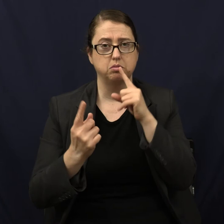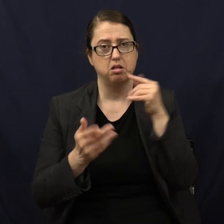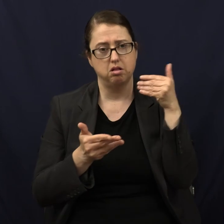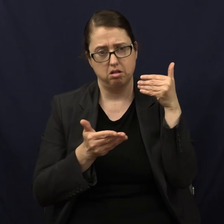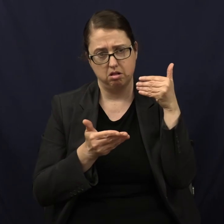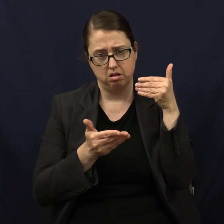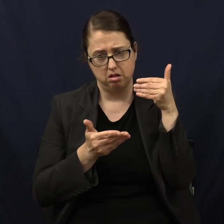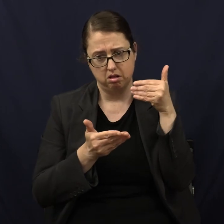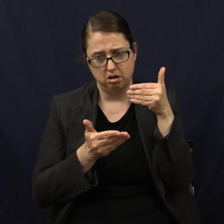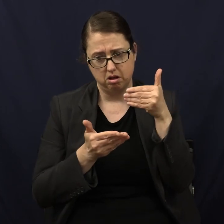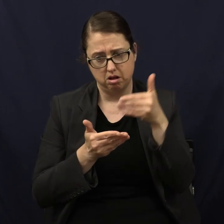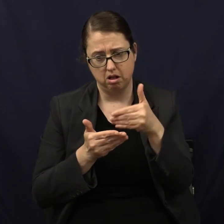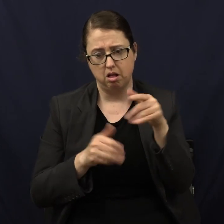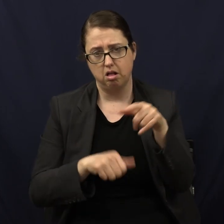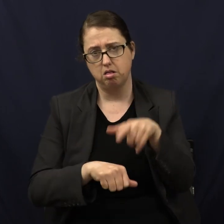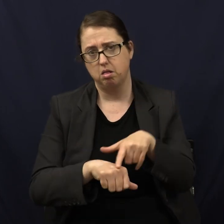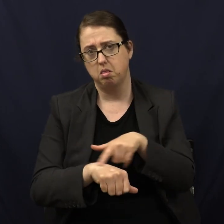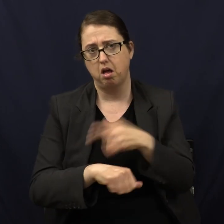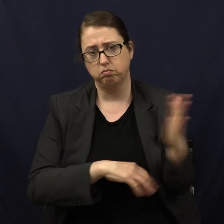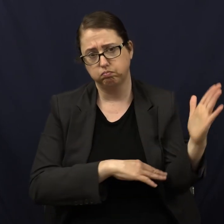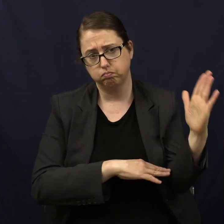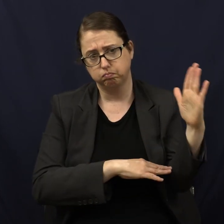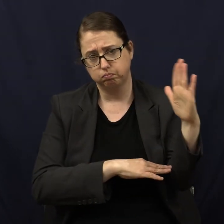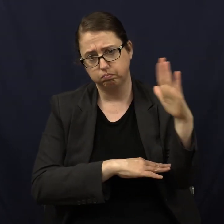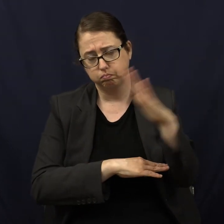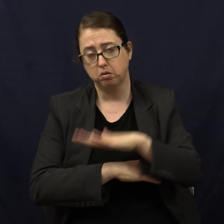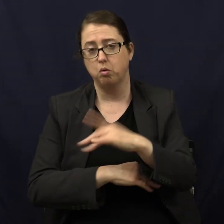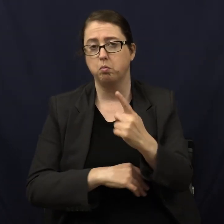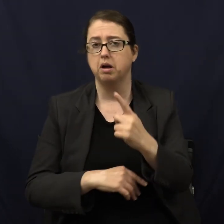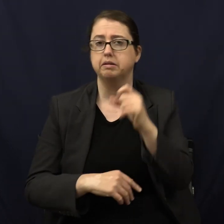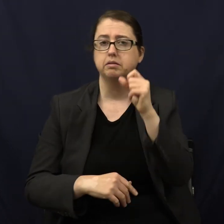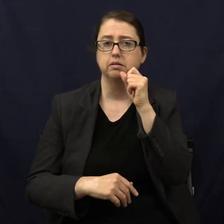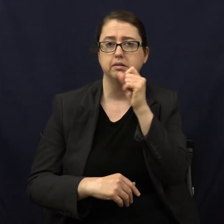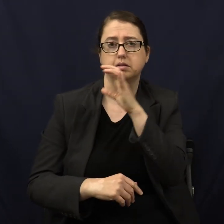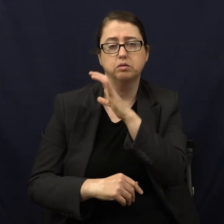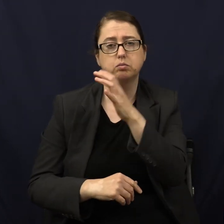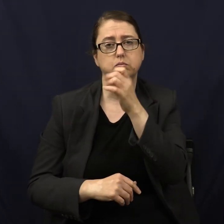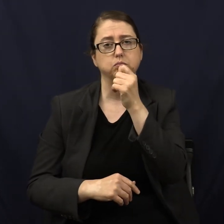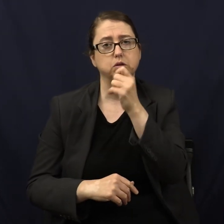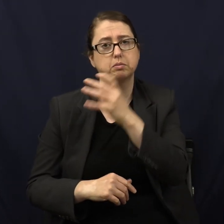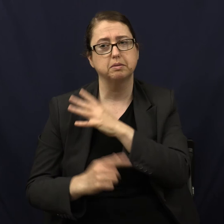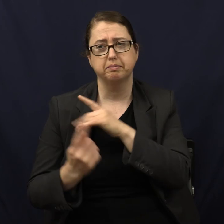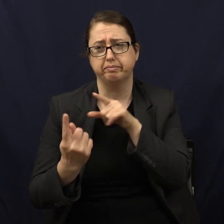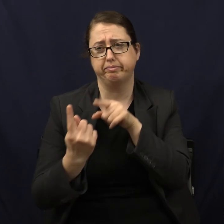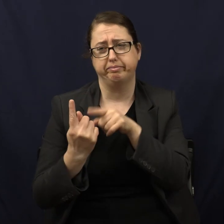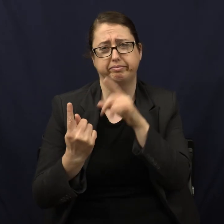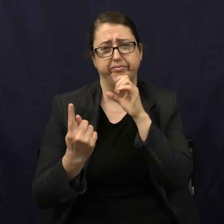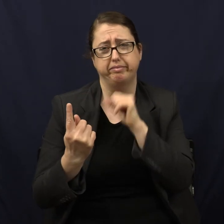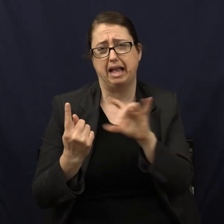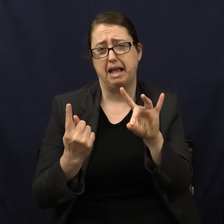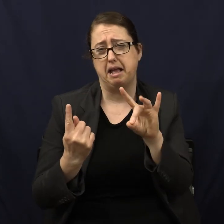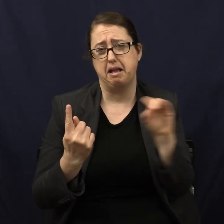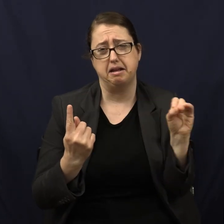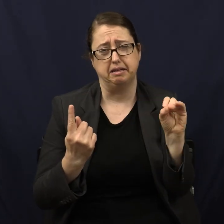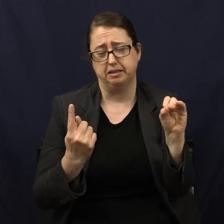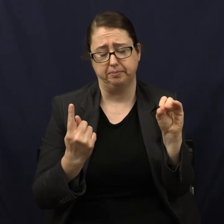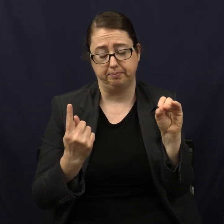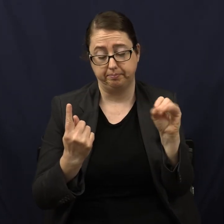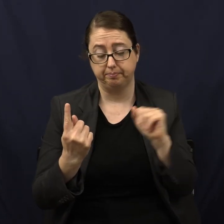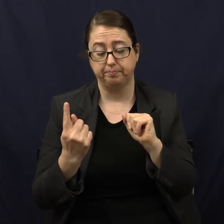near the end and I came to this elderly woman and she was like 80, like older